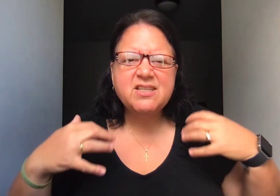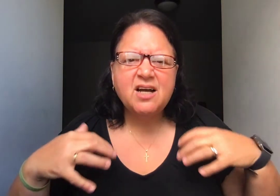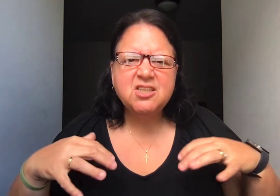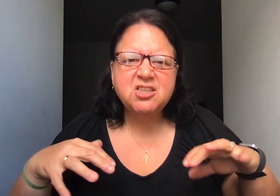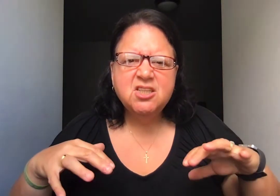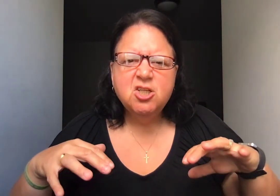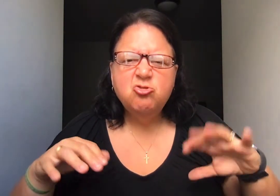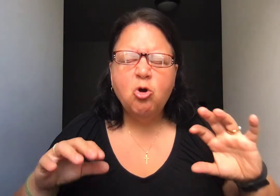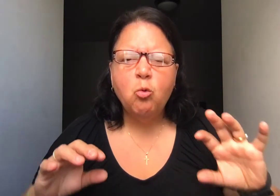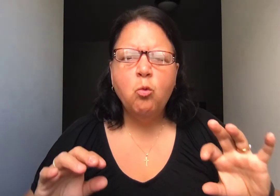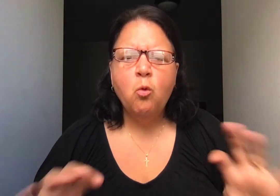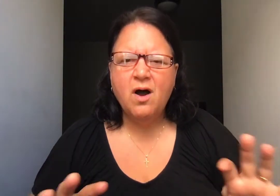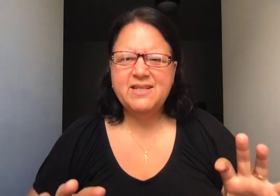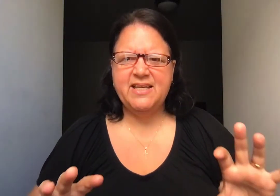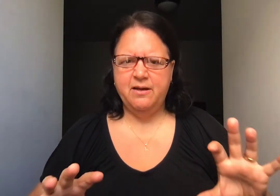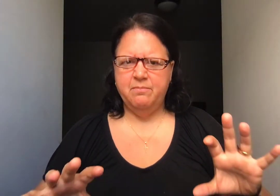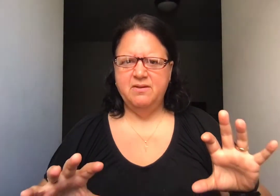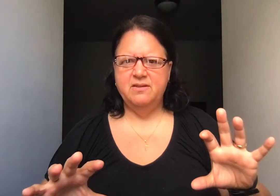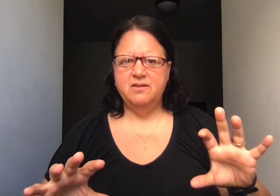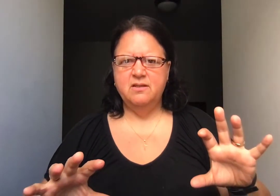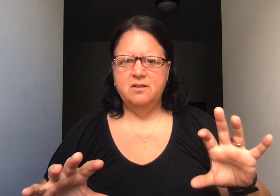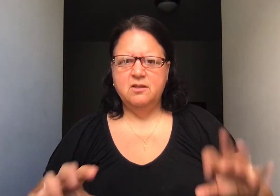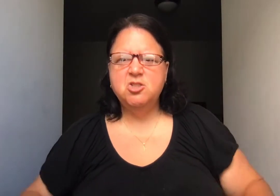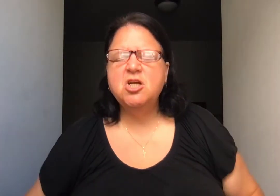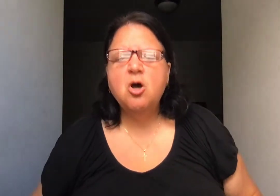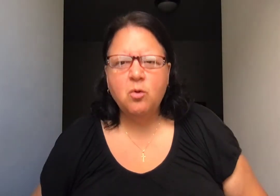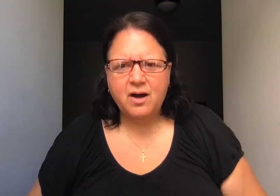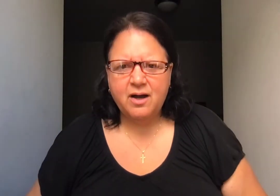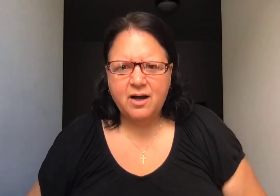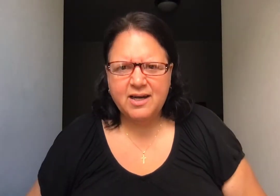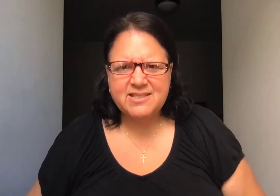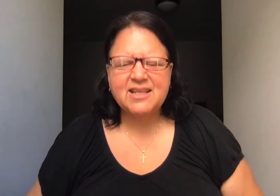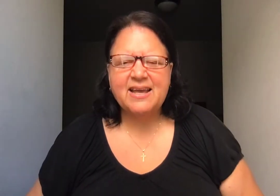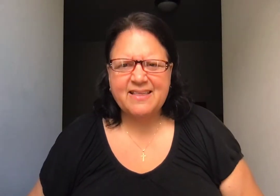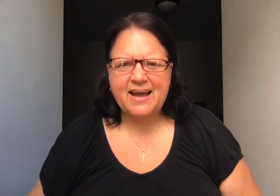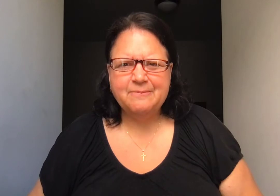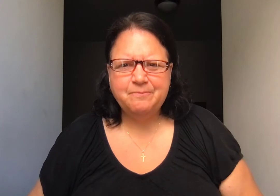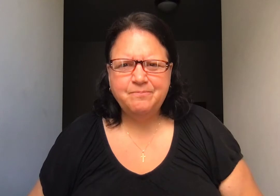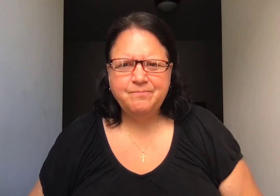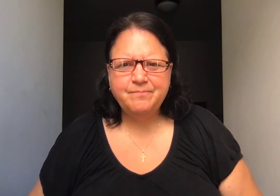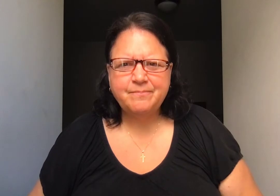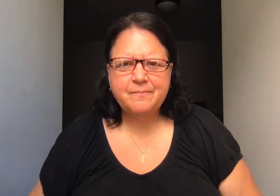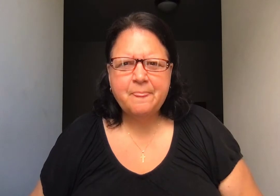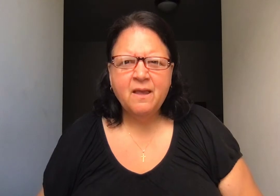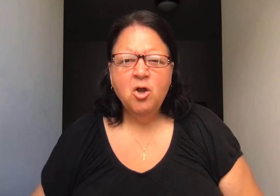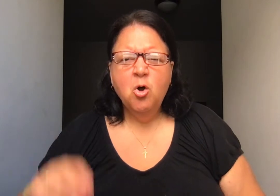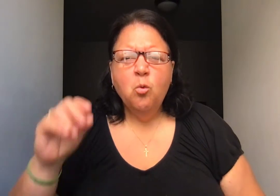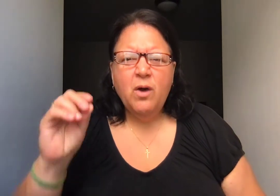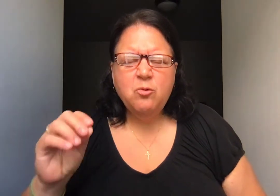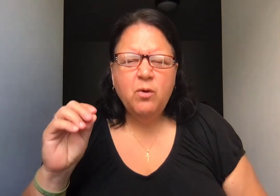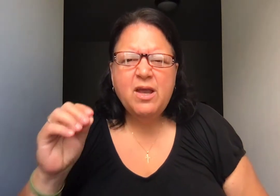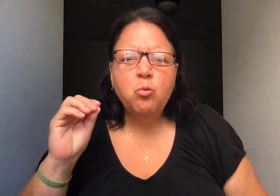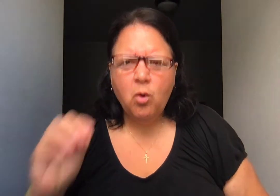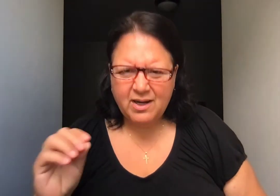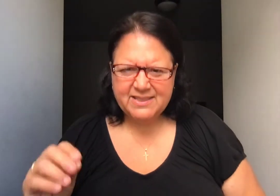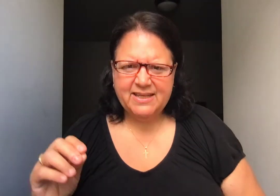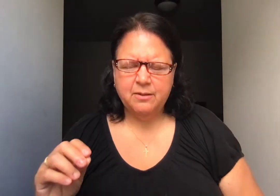us to want him to know us like that. When we want him